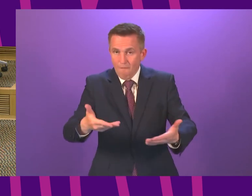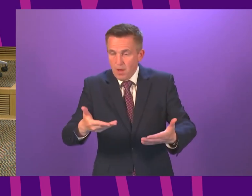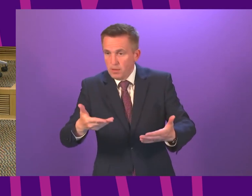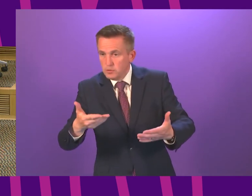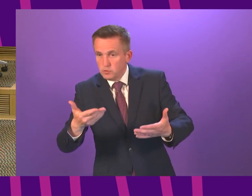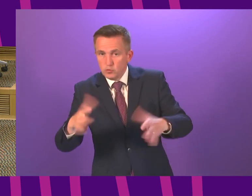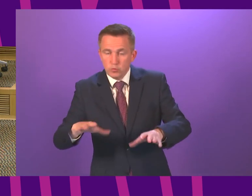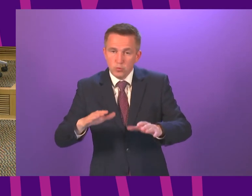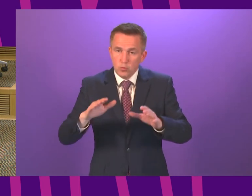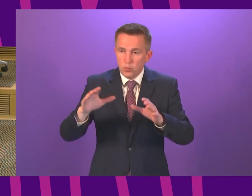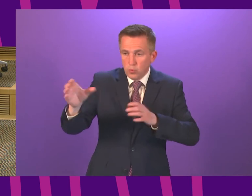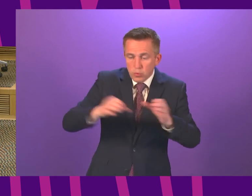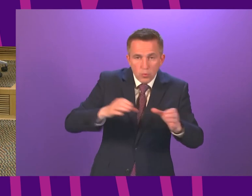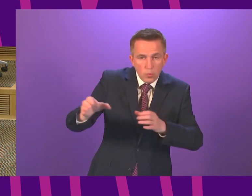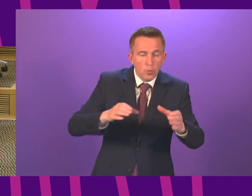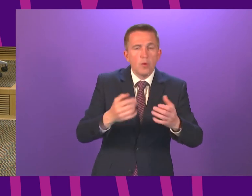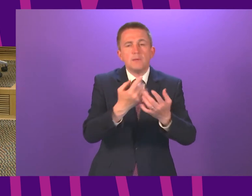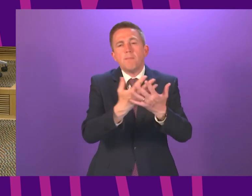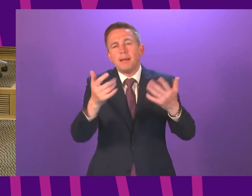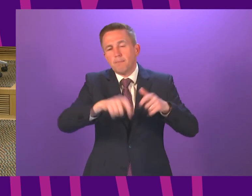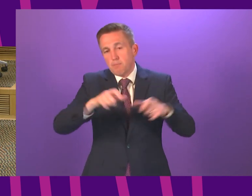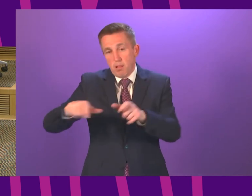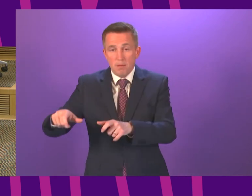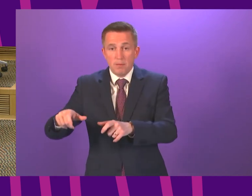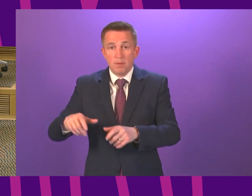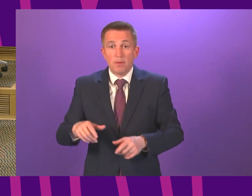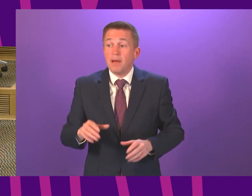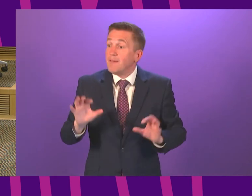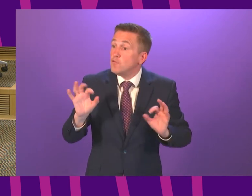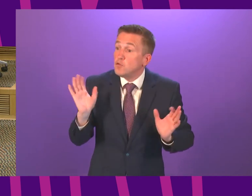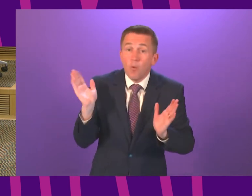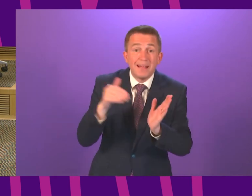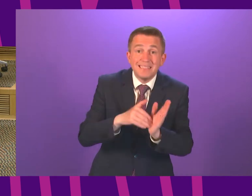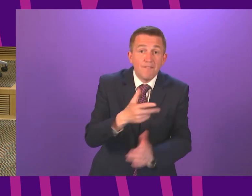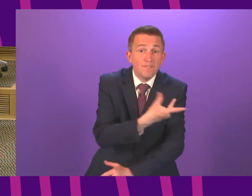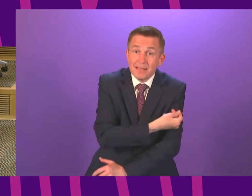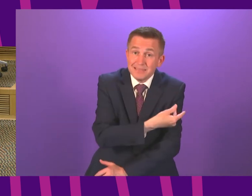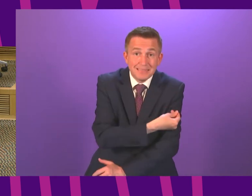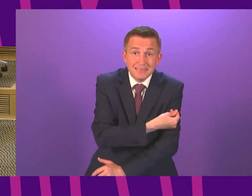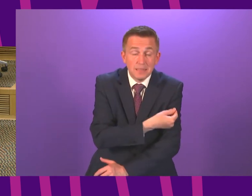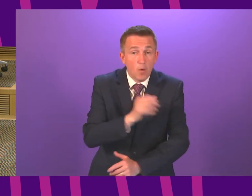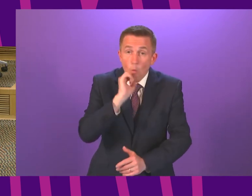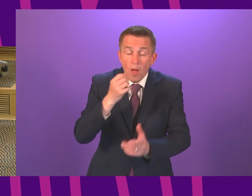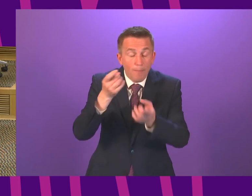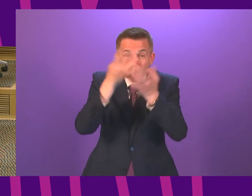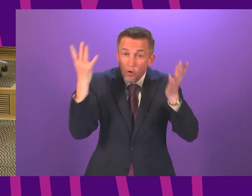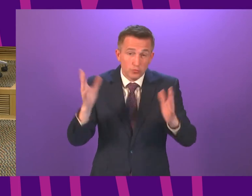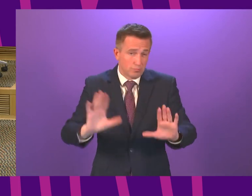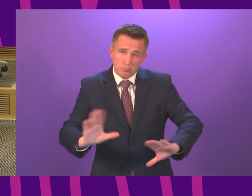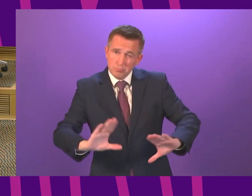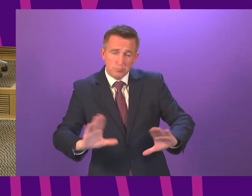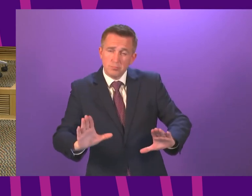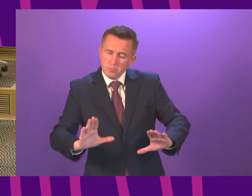plans So this is an ongoing process Nobody who does not turn up for their vaccine appointment will simply be forgotten There will be